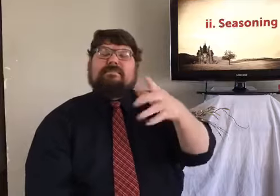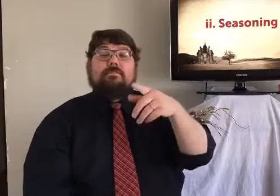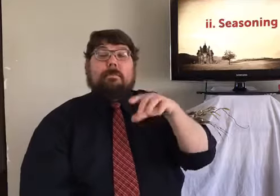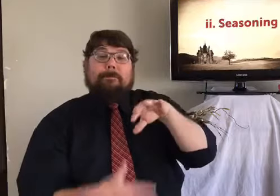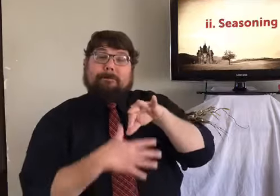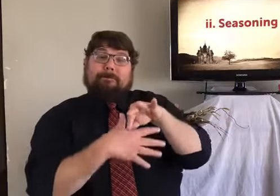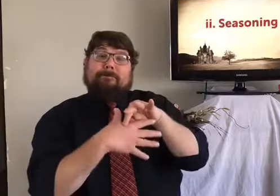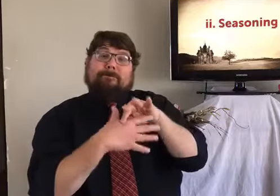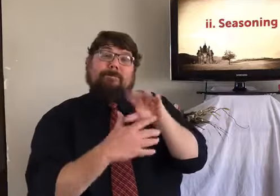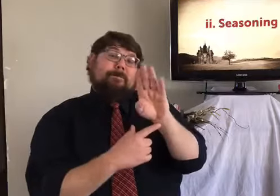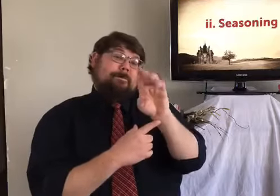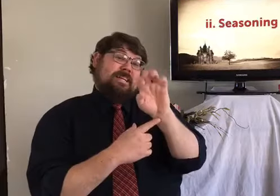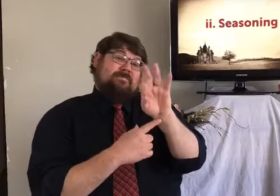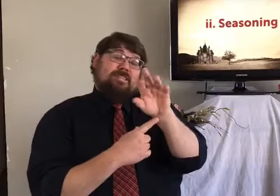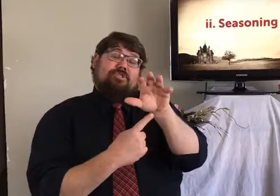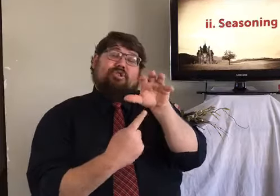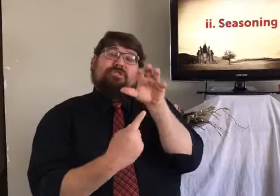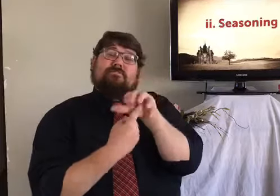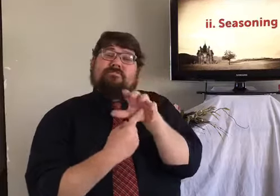But, salt is good for seasoning. Meat.